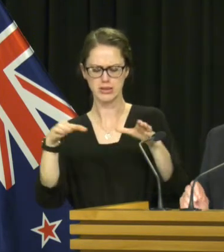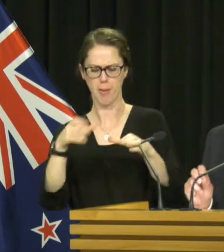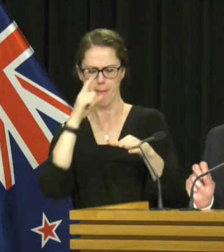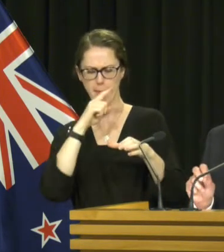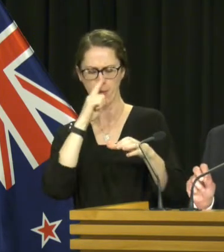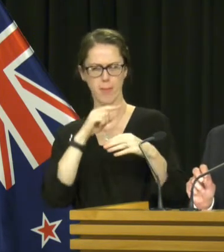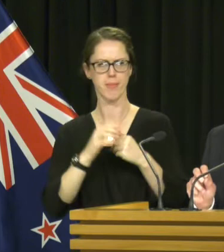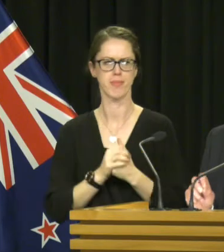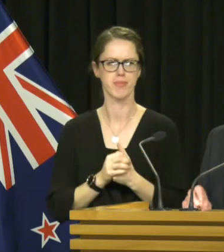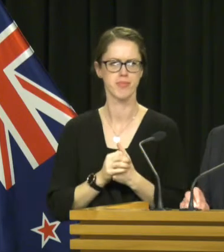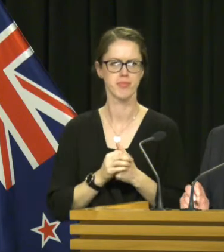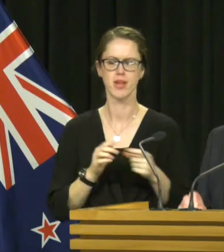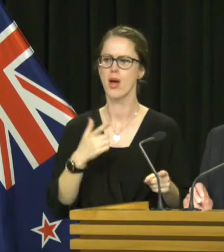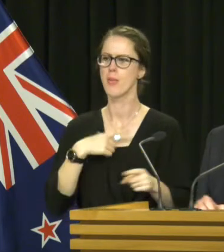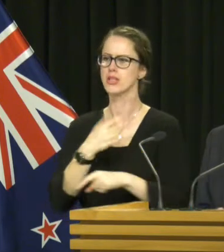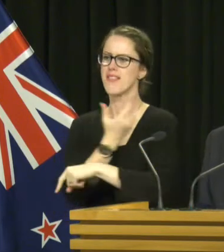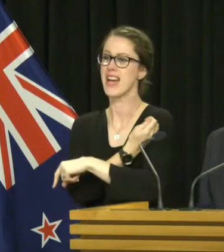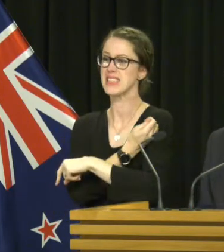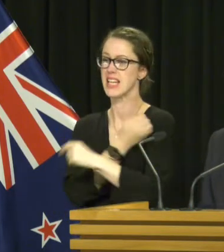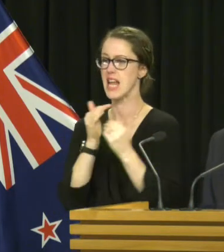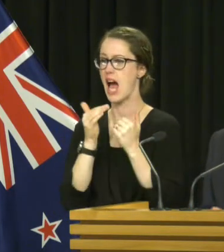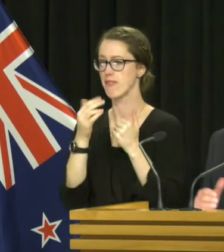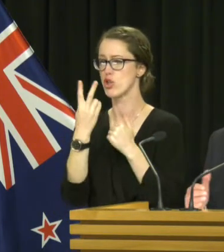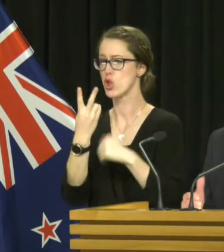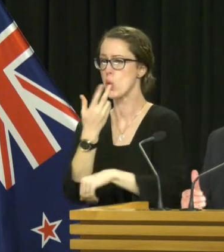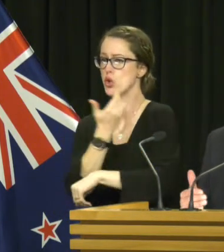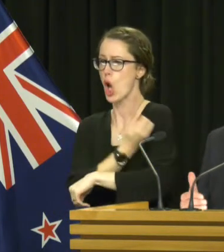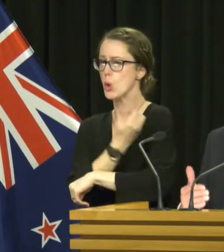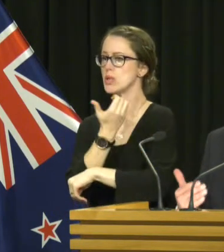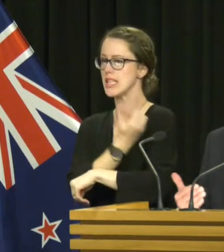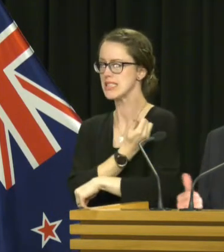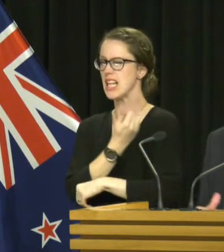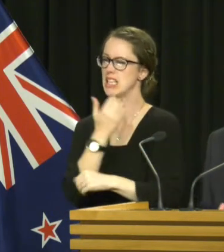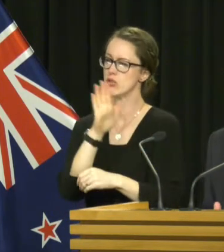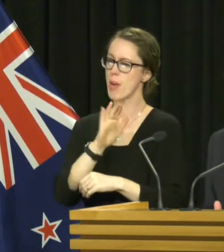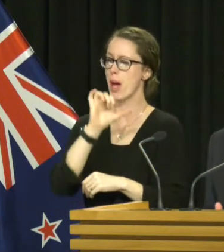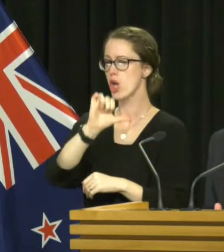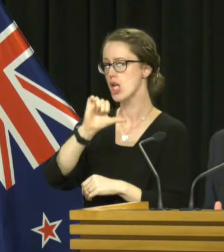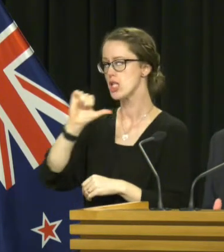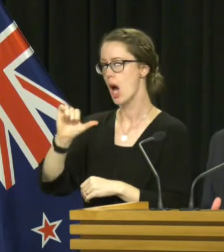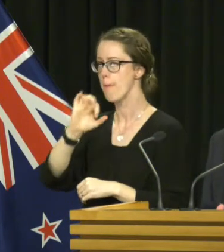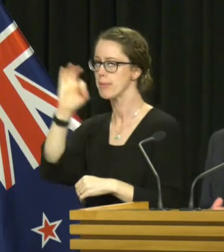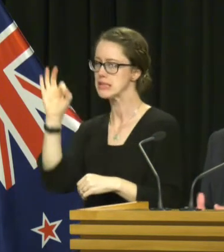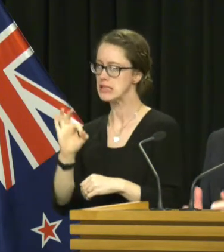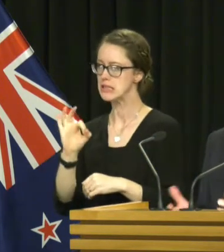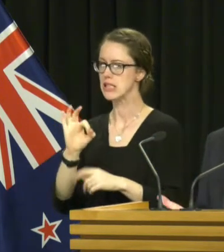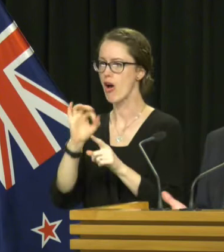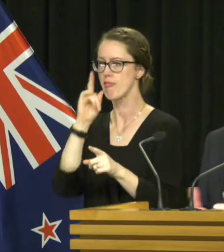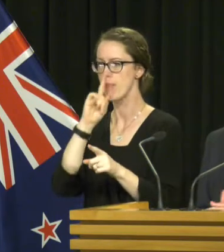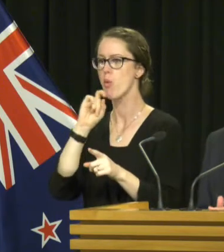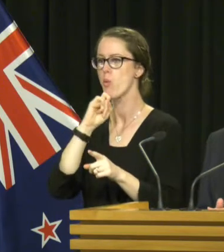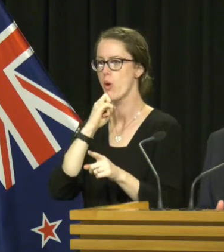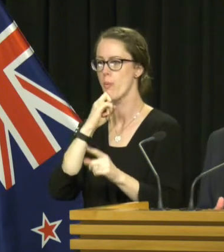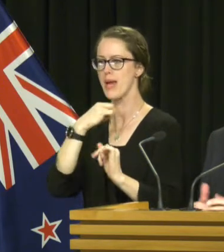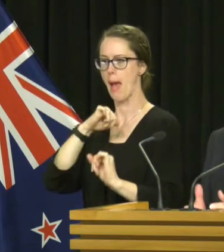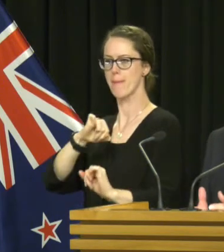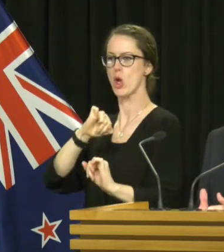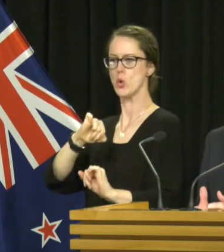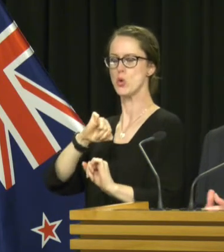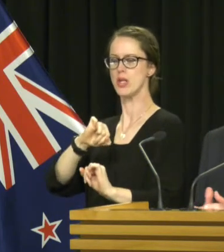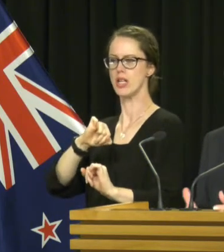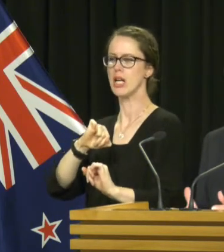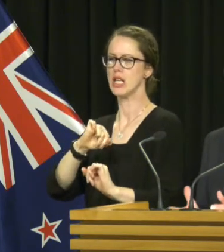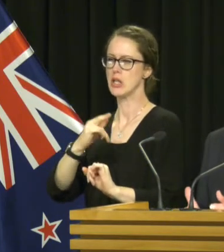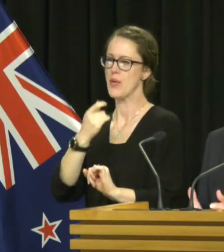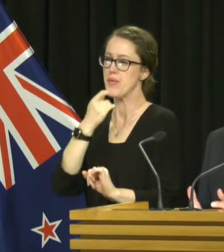Because the vaccine, even after two doses, it's about 99% of people will develop immunity. So